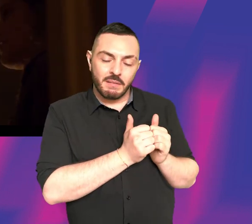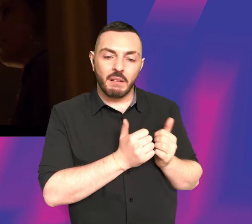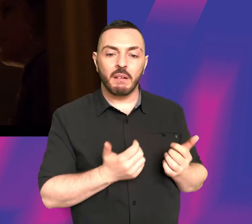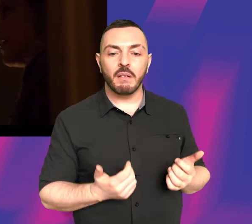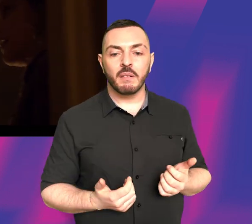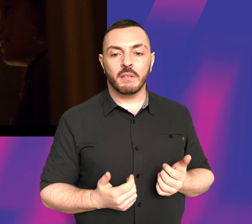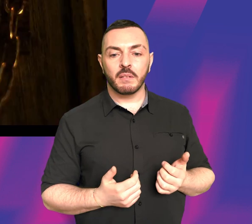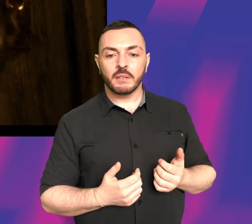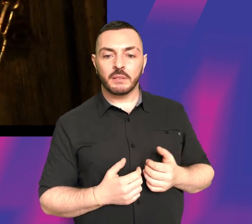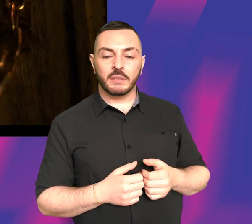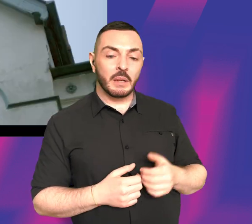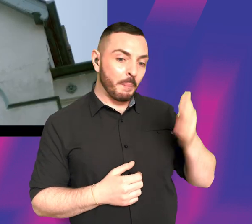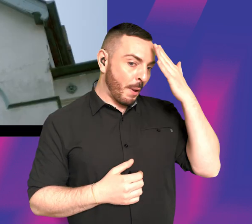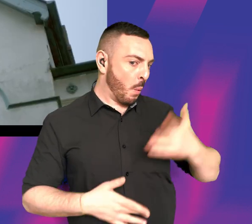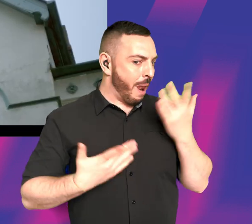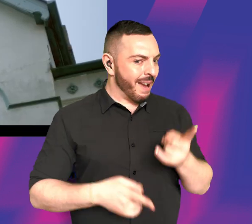Mother won't like it.